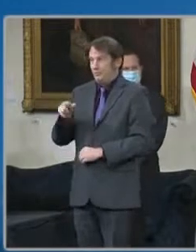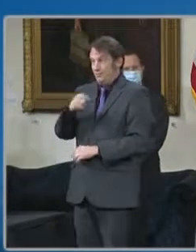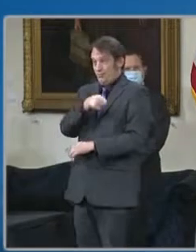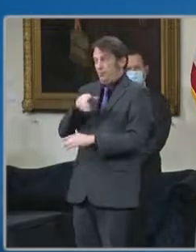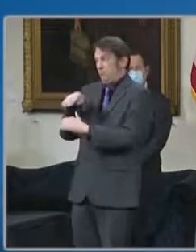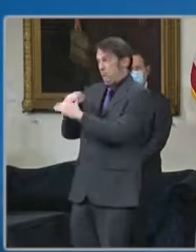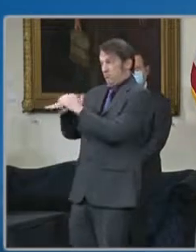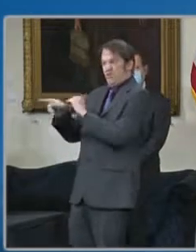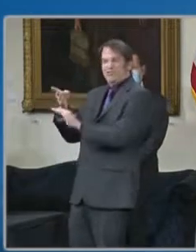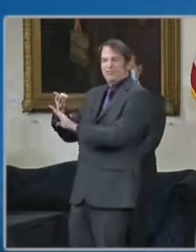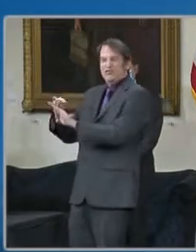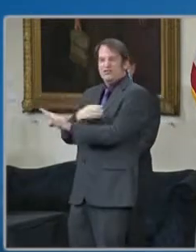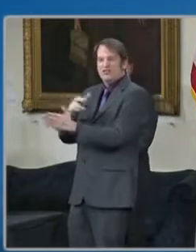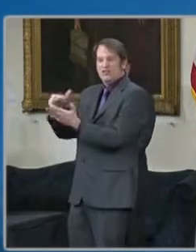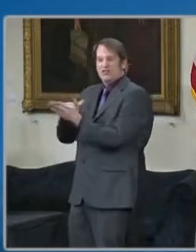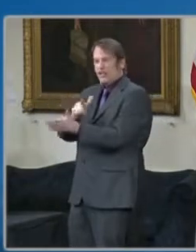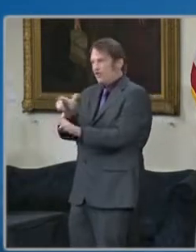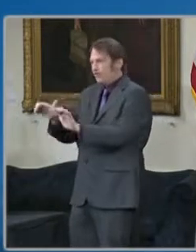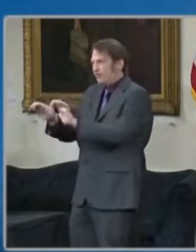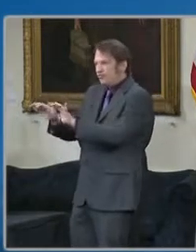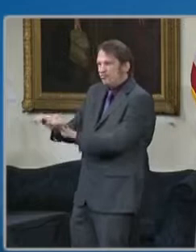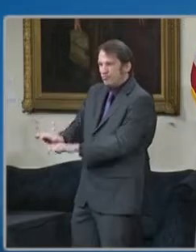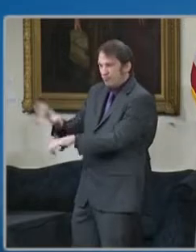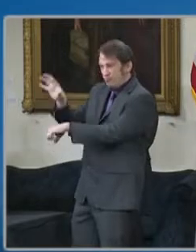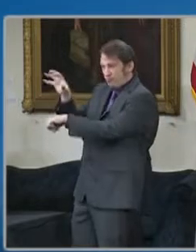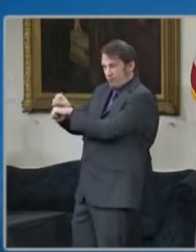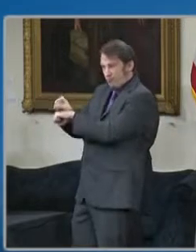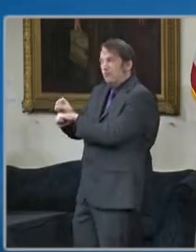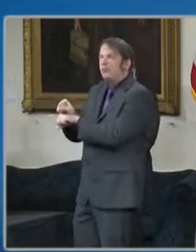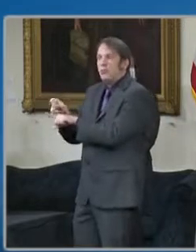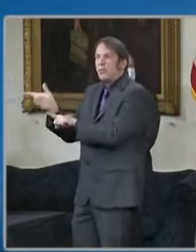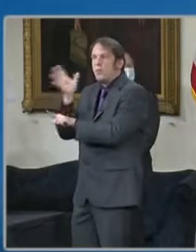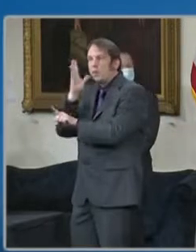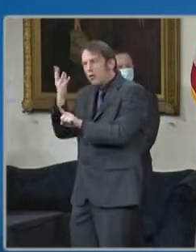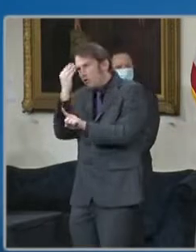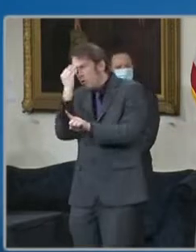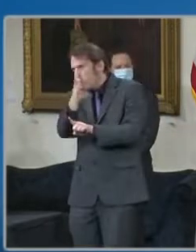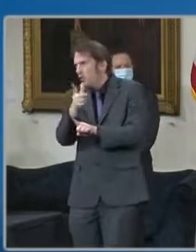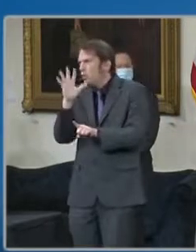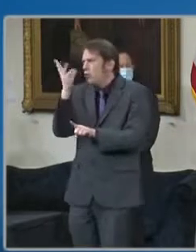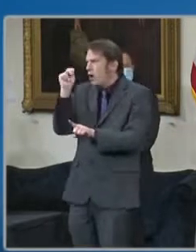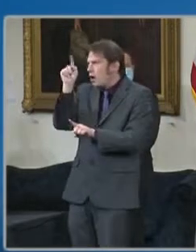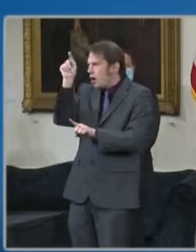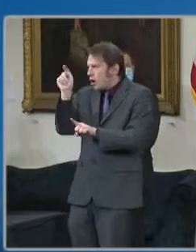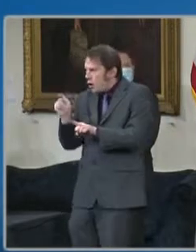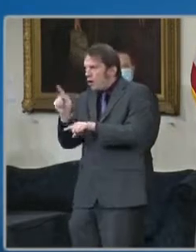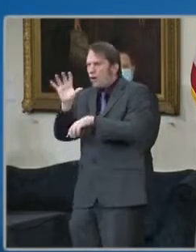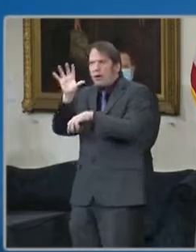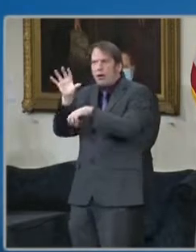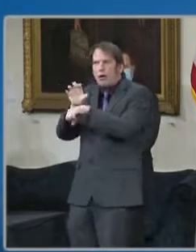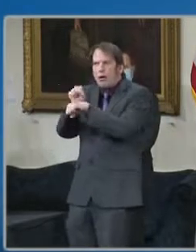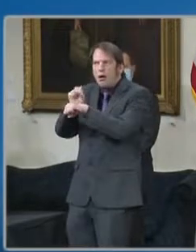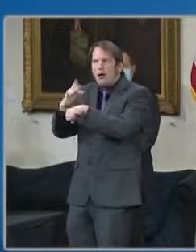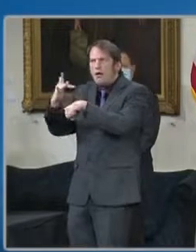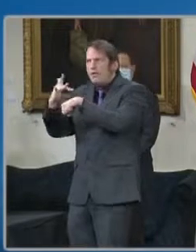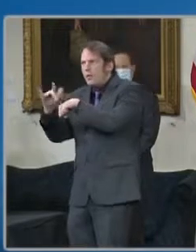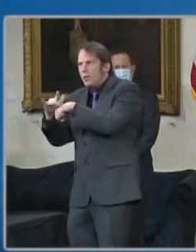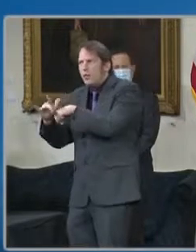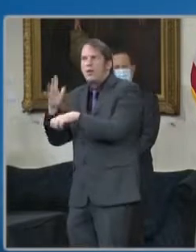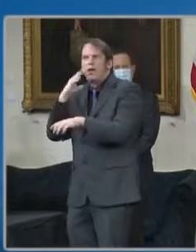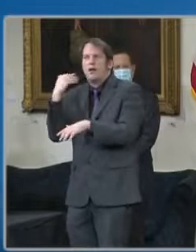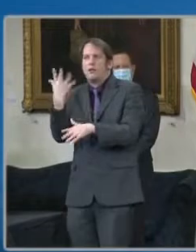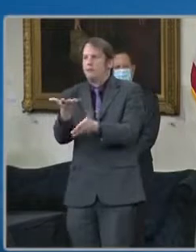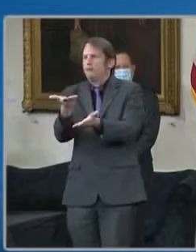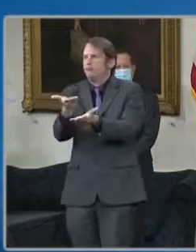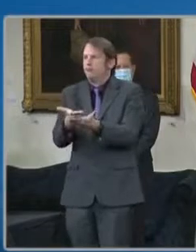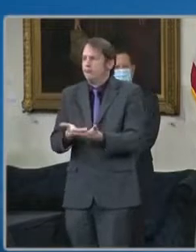eligible Marylanders will then be notified once an appointment is available and will be able to verify their pre-registration status